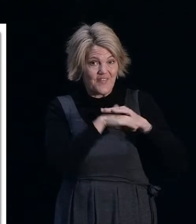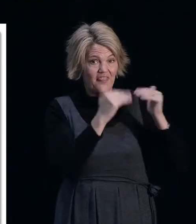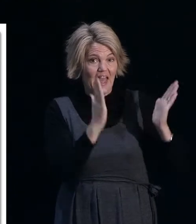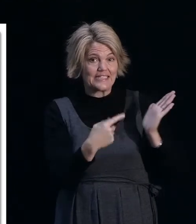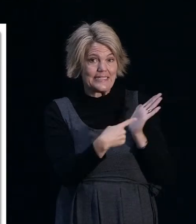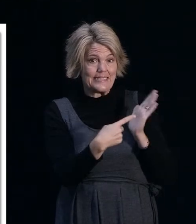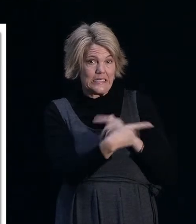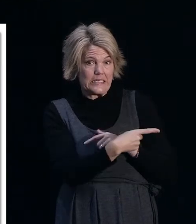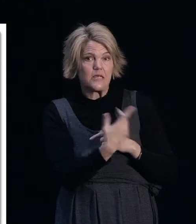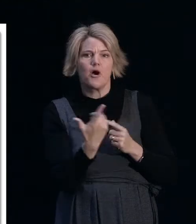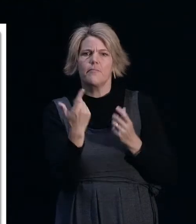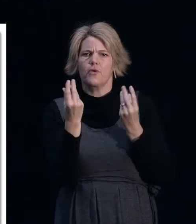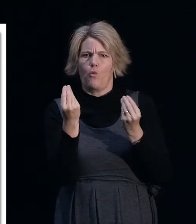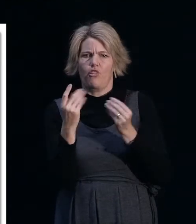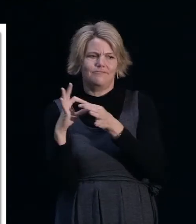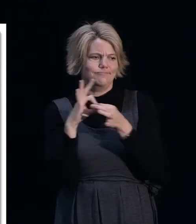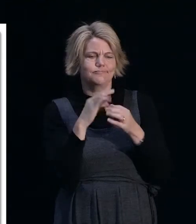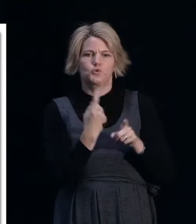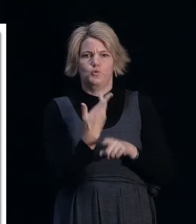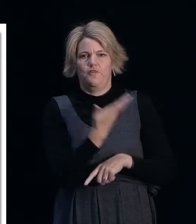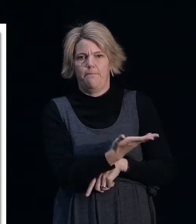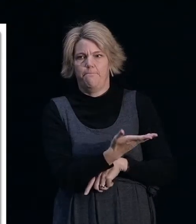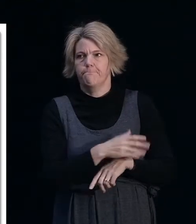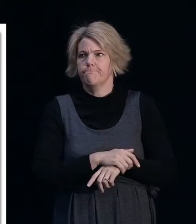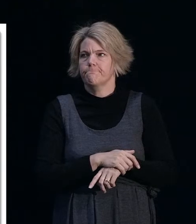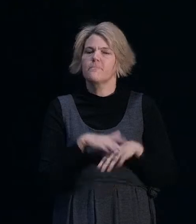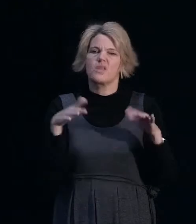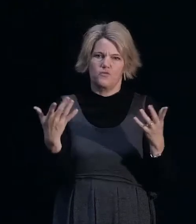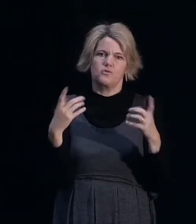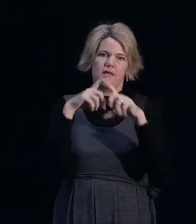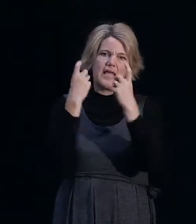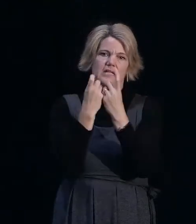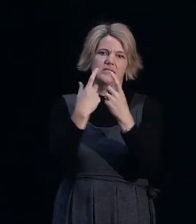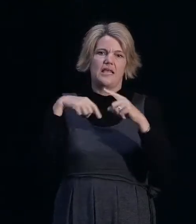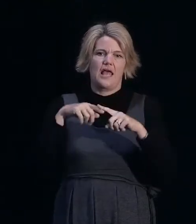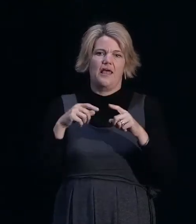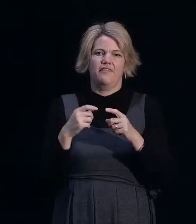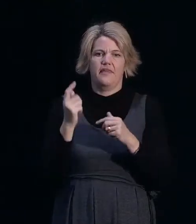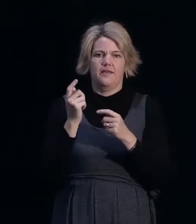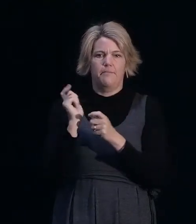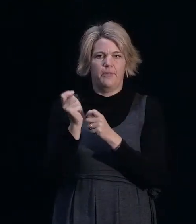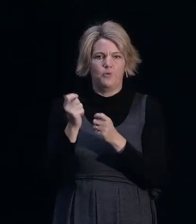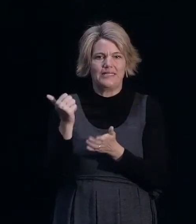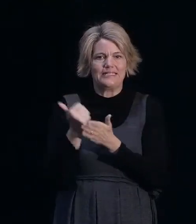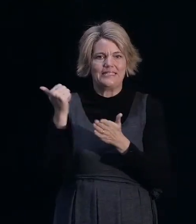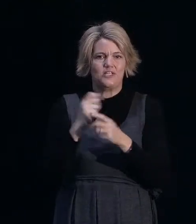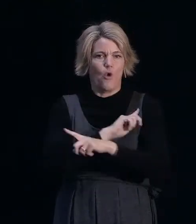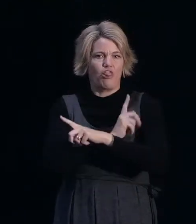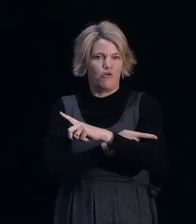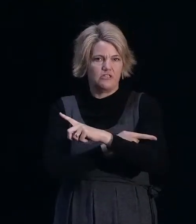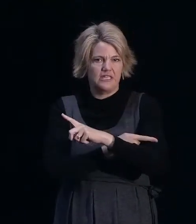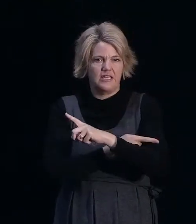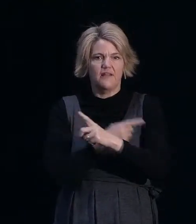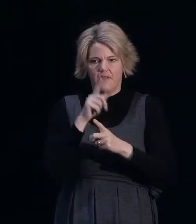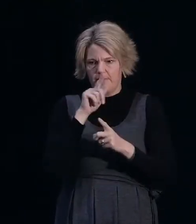be relevant for you to have conversations with. Clearly the council and their building consent authority, the department that issues building consents and